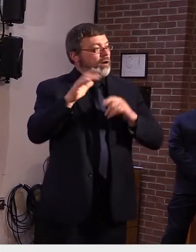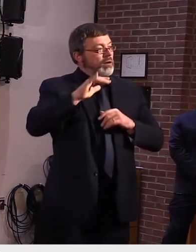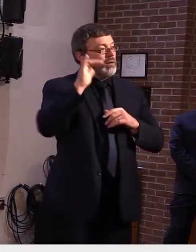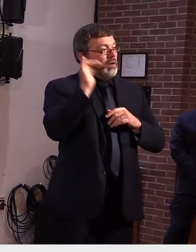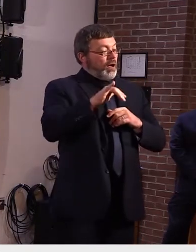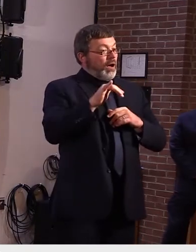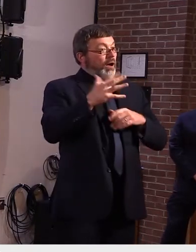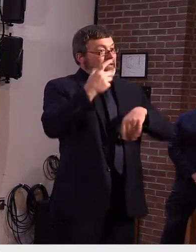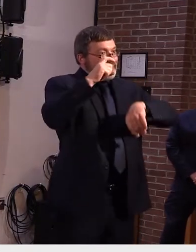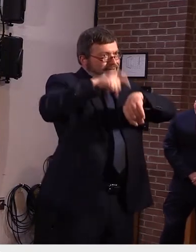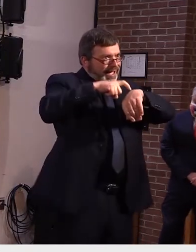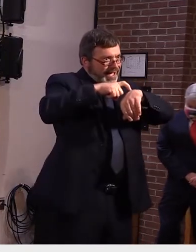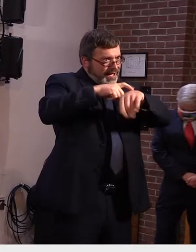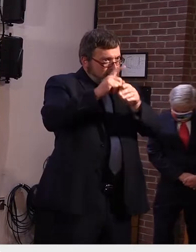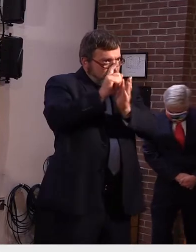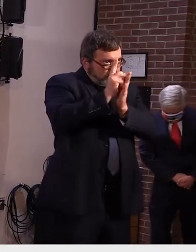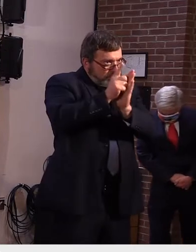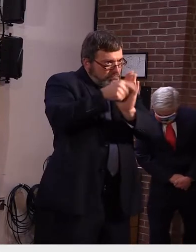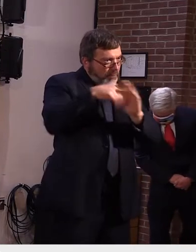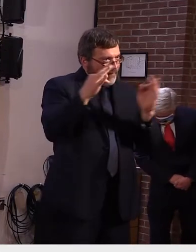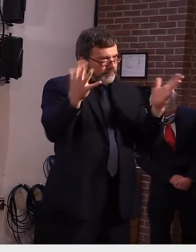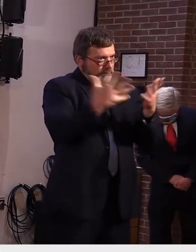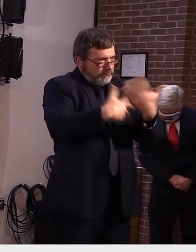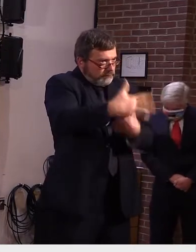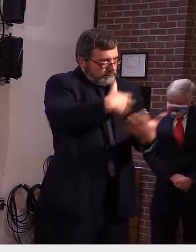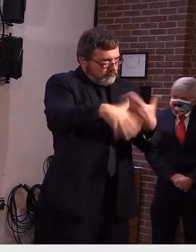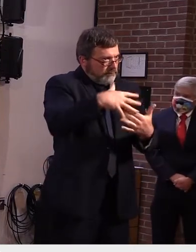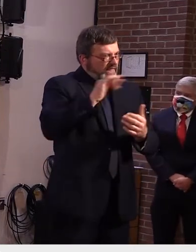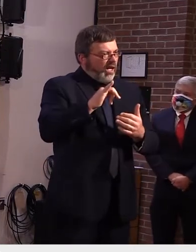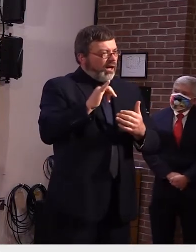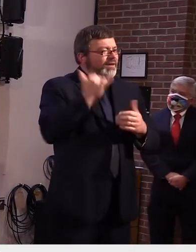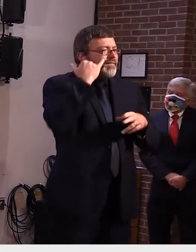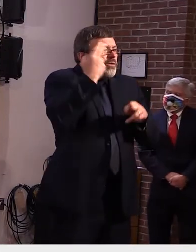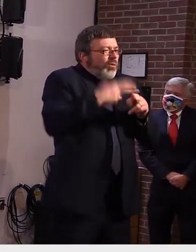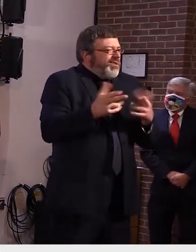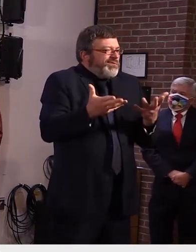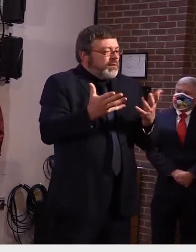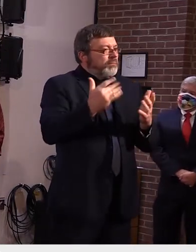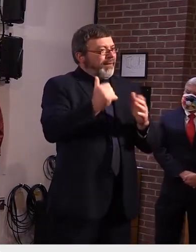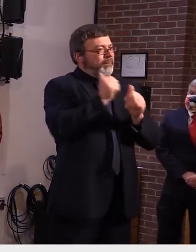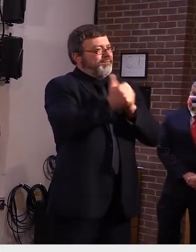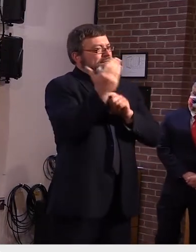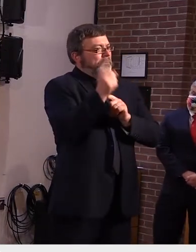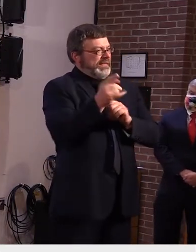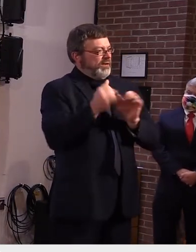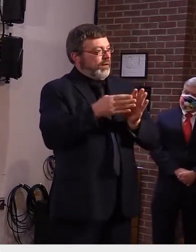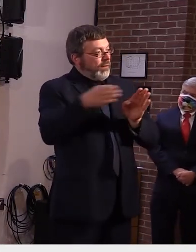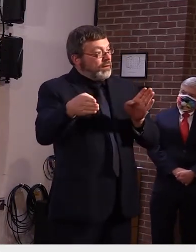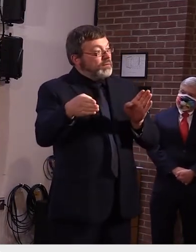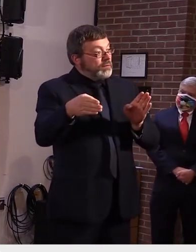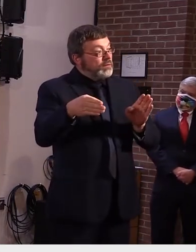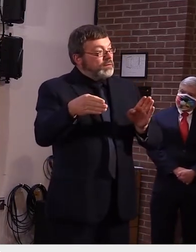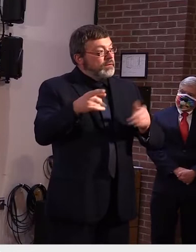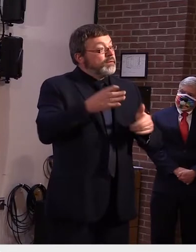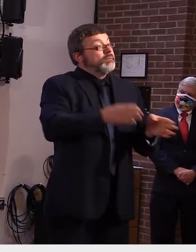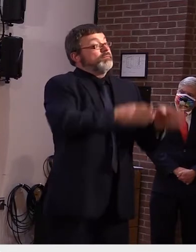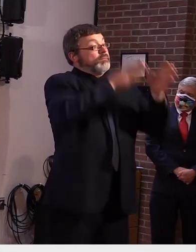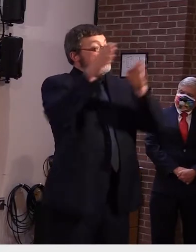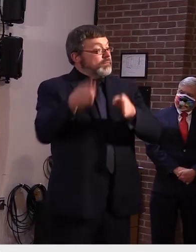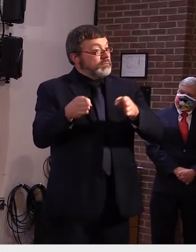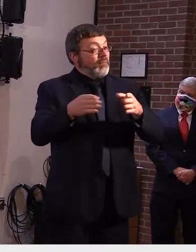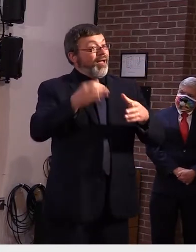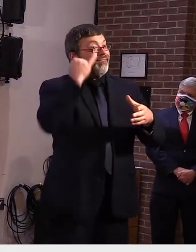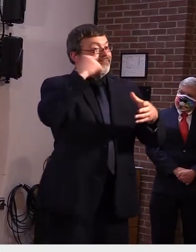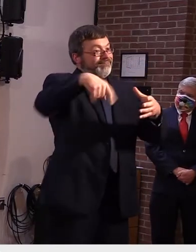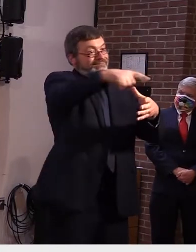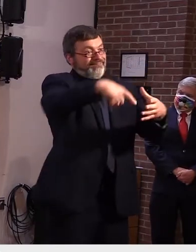together in a particular room are they in pods that are shifting throughout the school during the day or